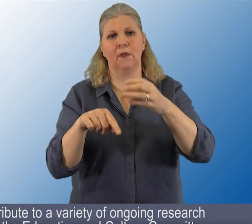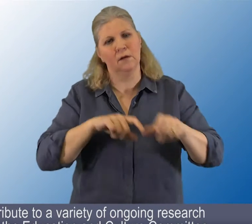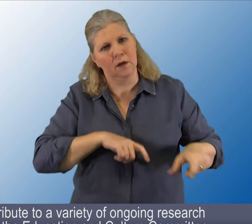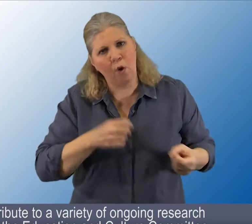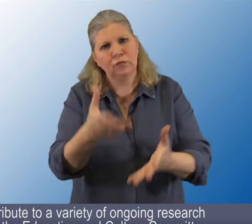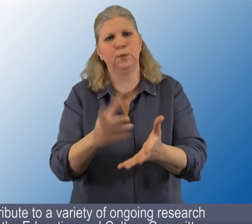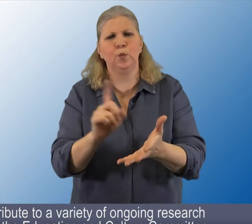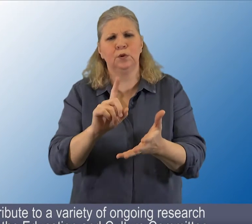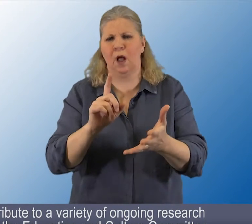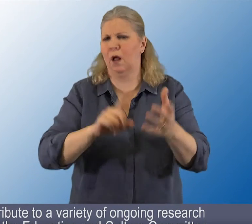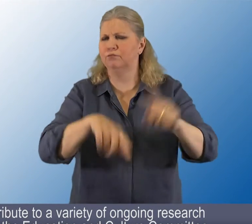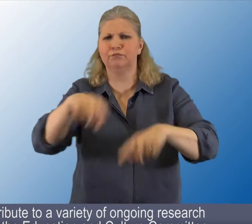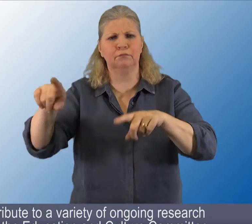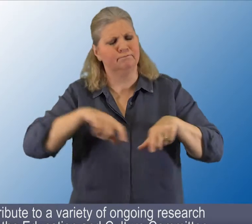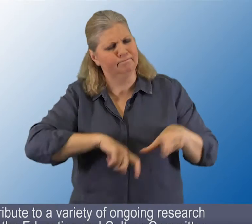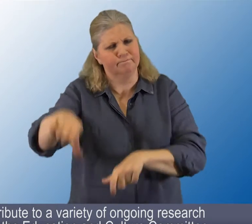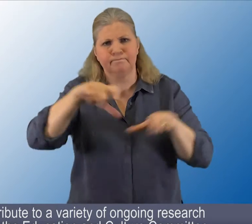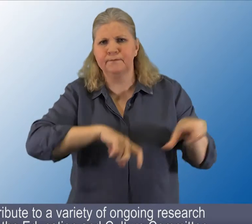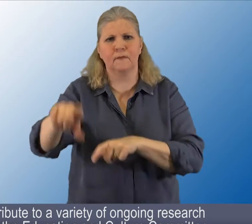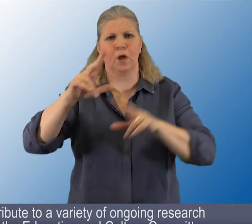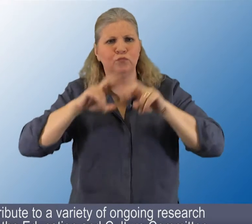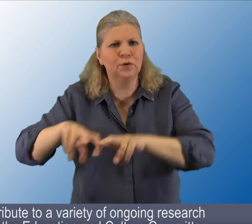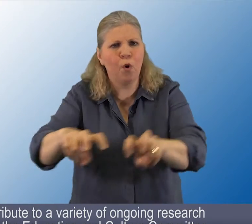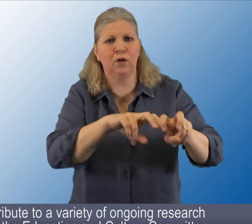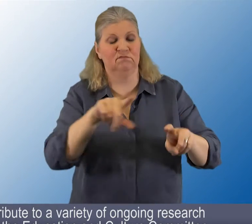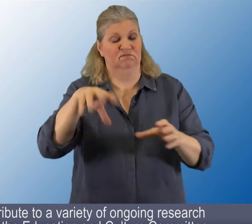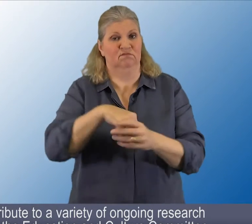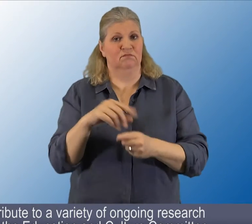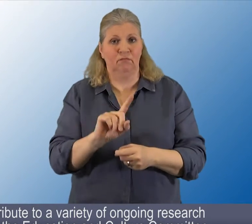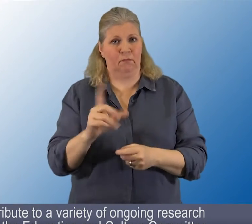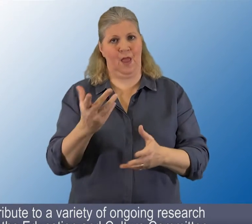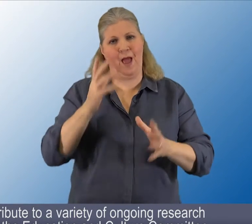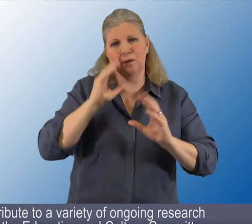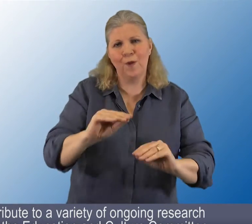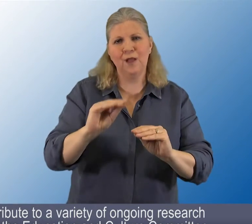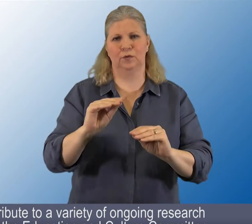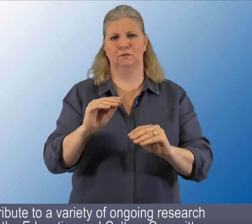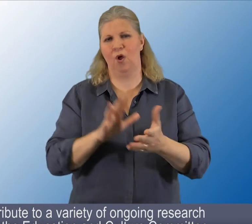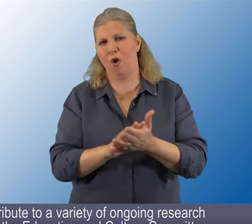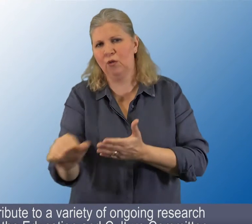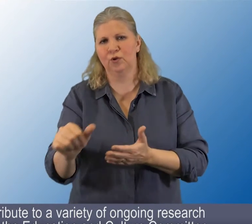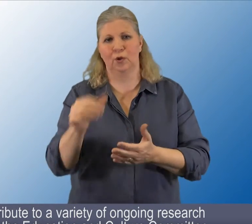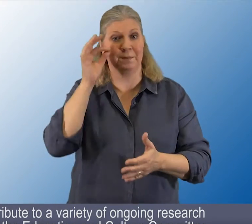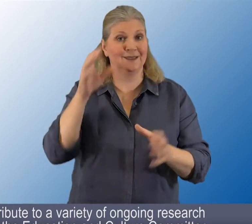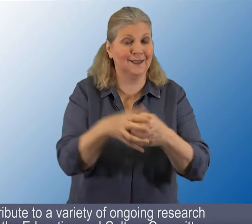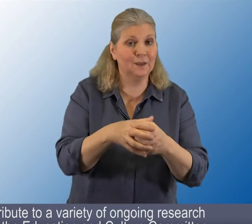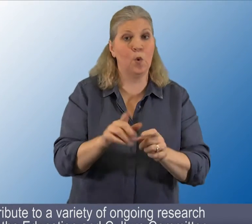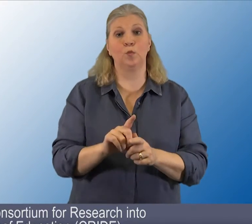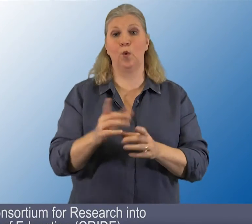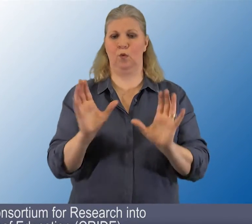11. Subaction, contribute to a variety of ongoing research including those by the Education and Culture Committee and Consortium for